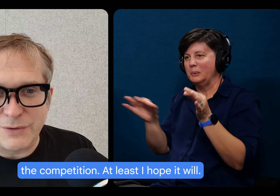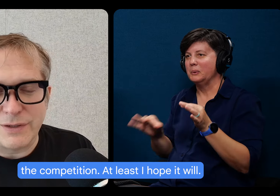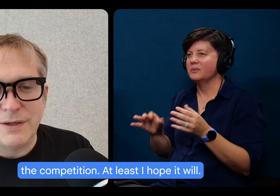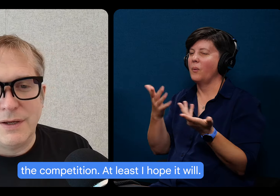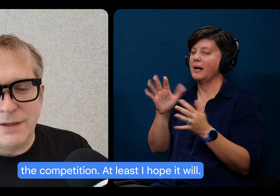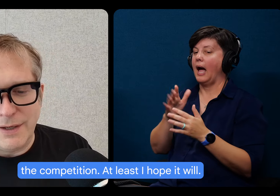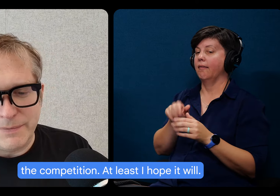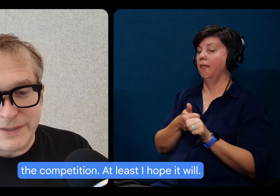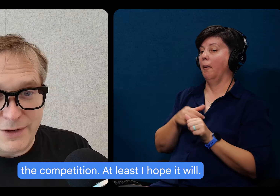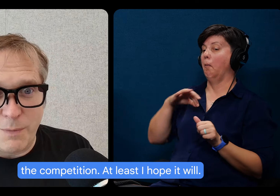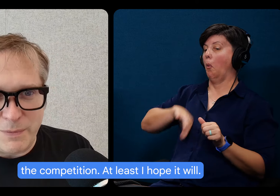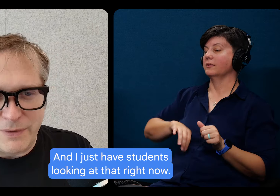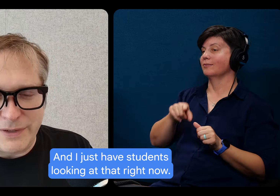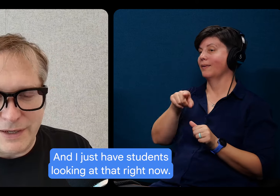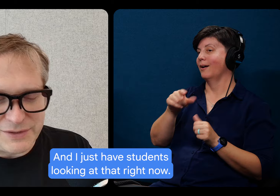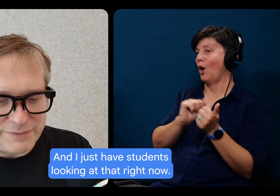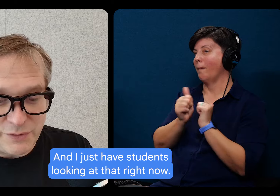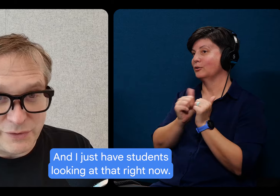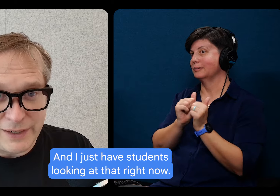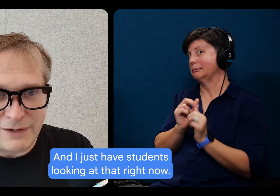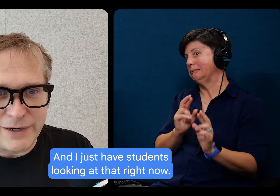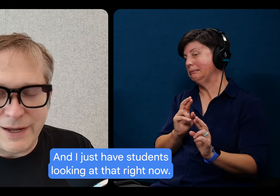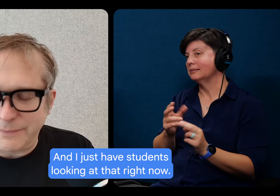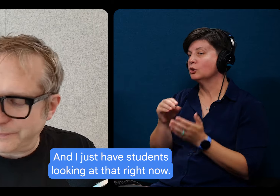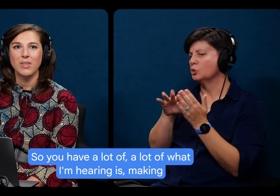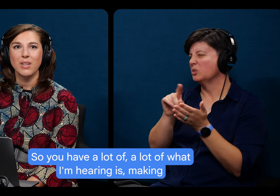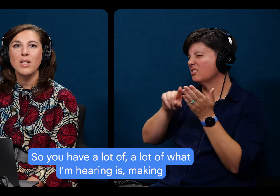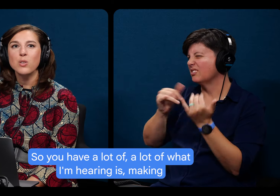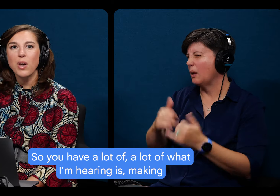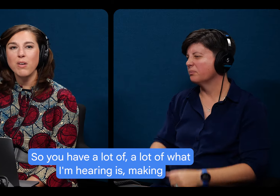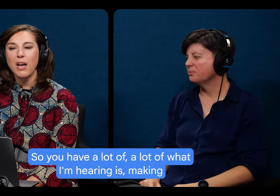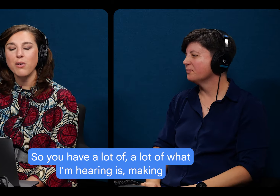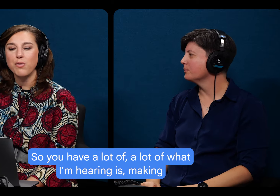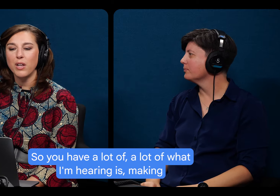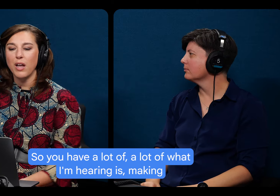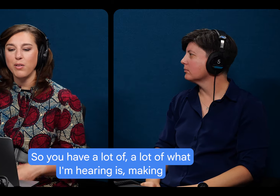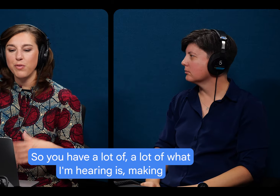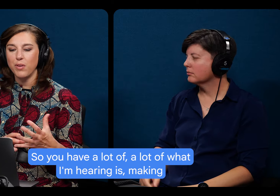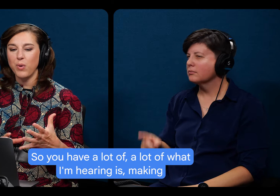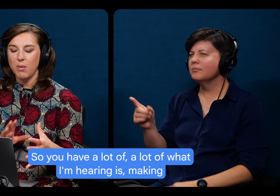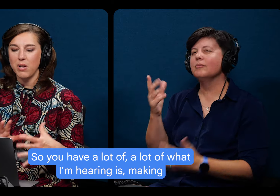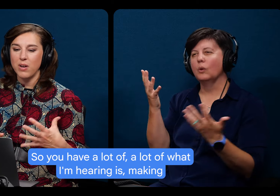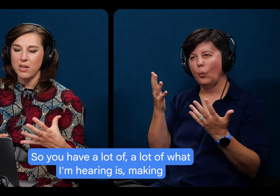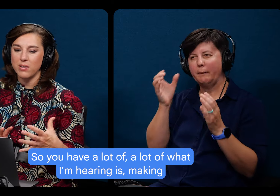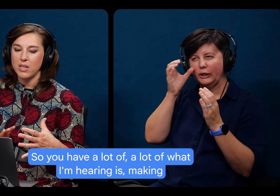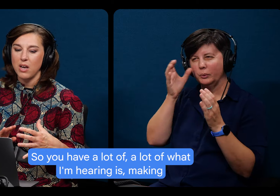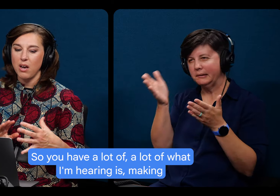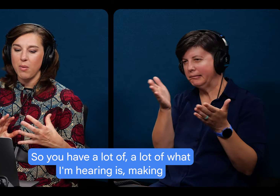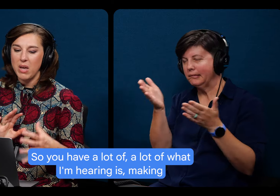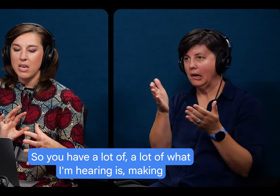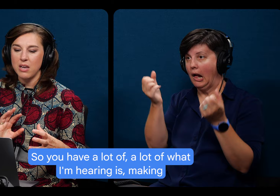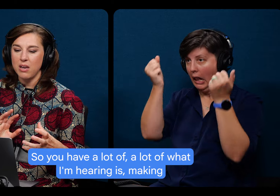competition. Um, at least I hope it will. And I just have students looking at that right now. So you have a lot of, a lot of what I'm hearing is,